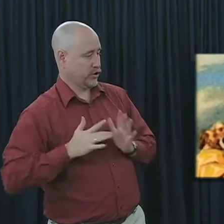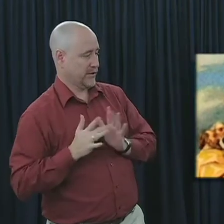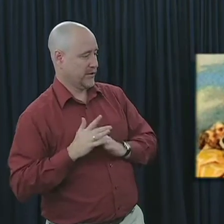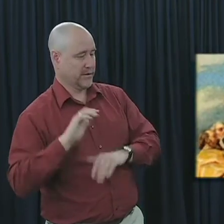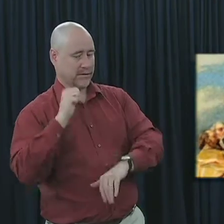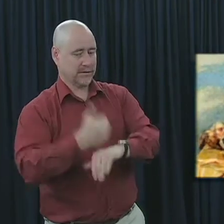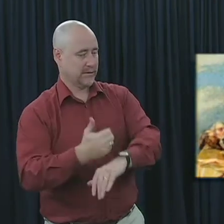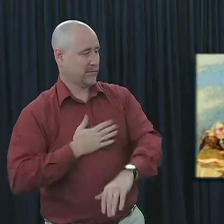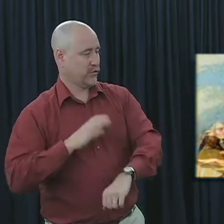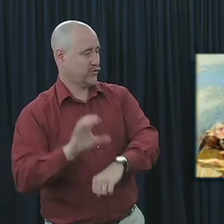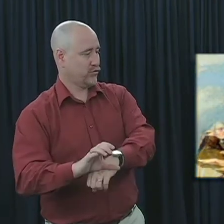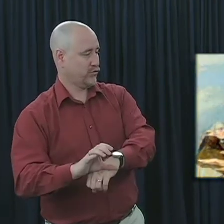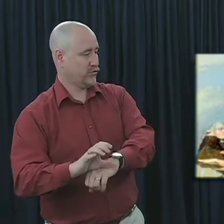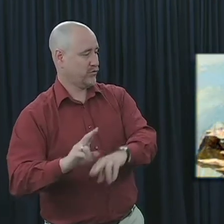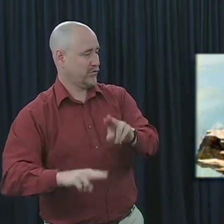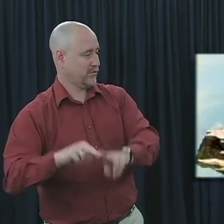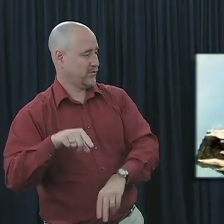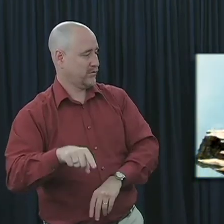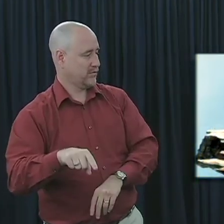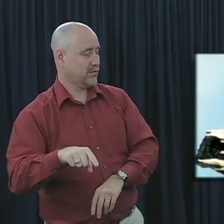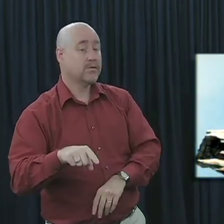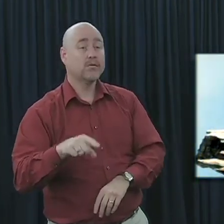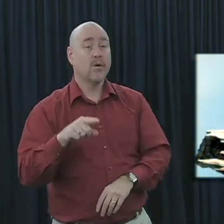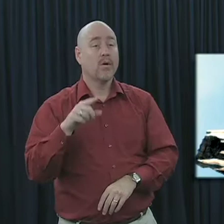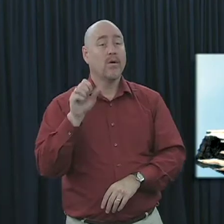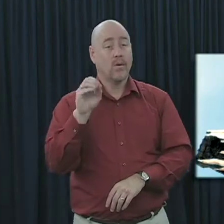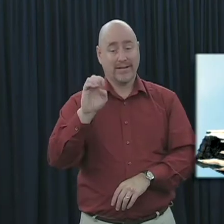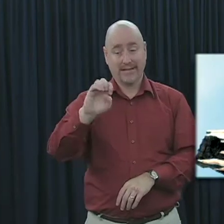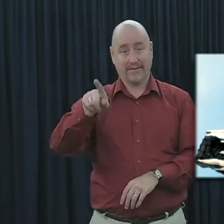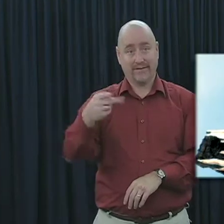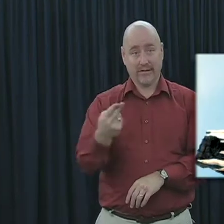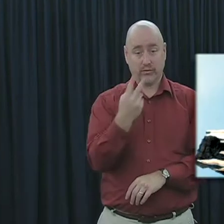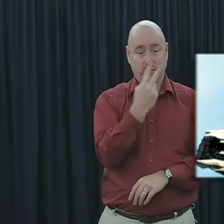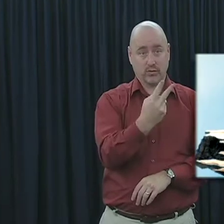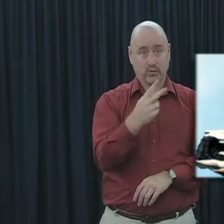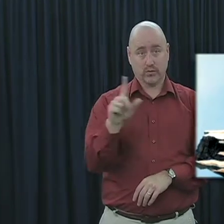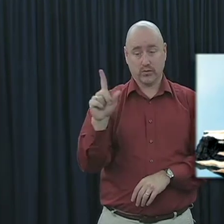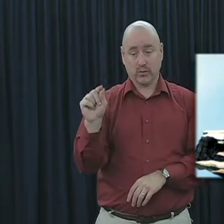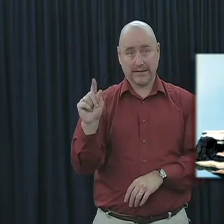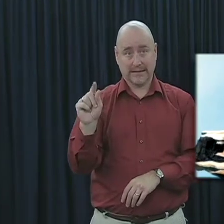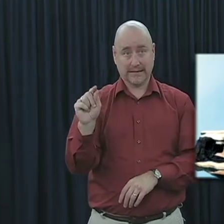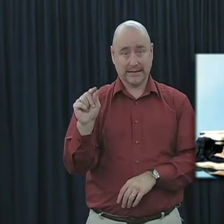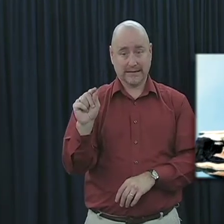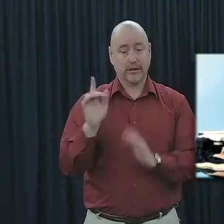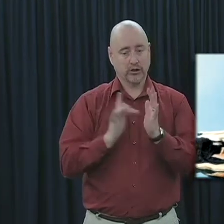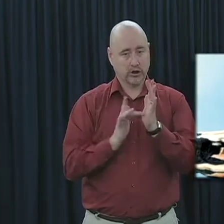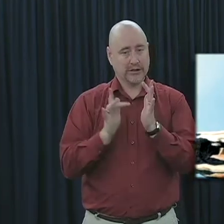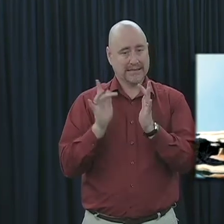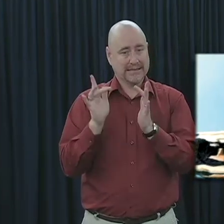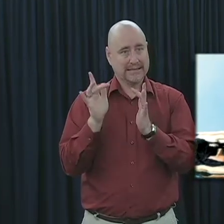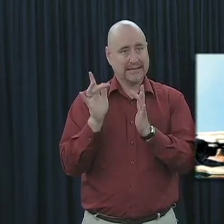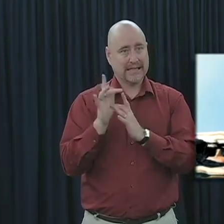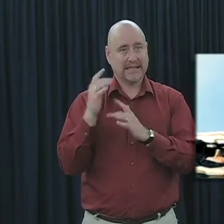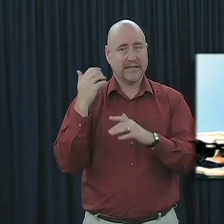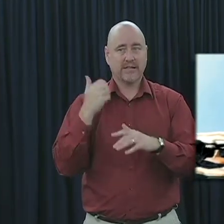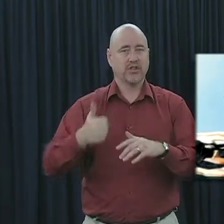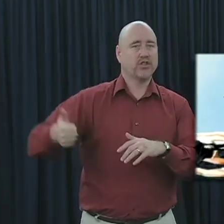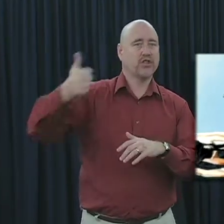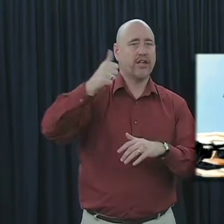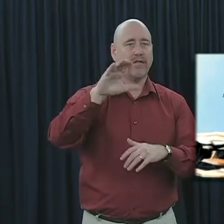build my church. Now, according to Ephesians 2, verse 20, Jesus is the chief cornerstone as well,